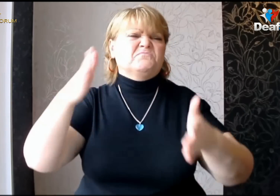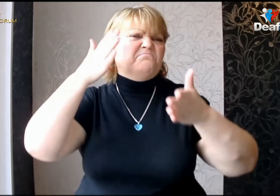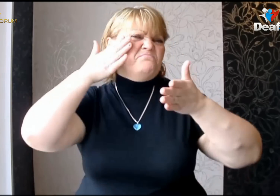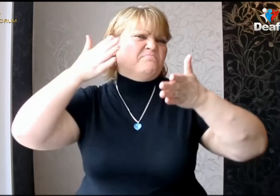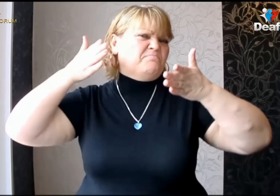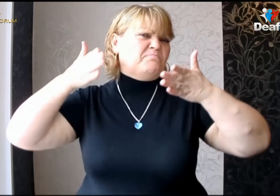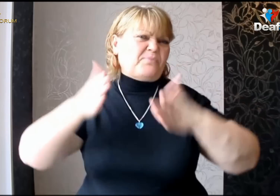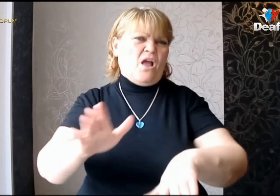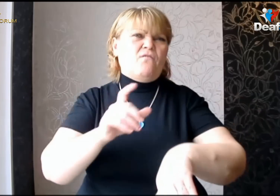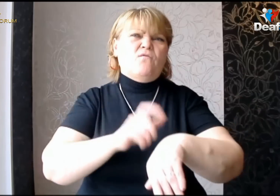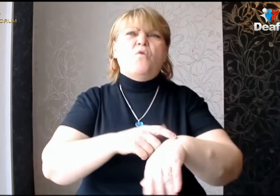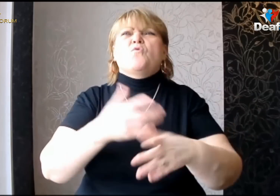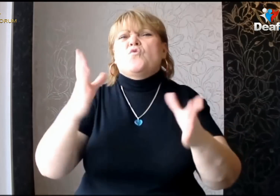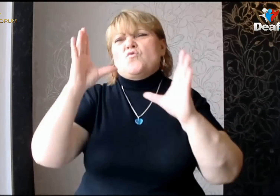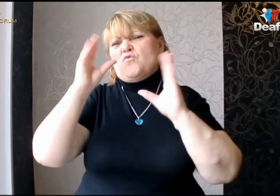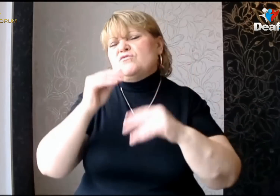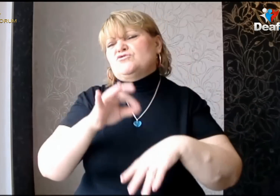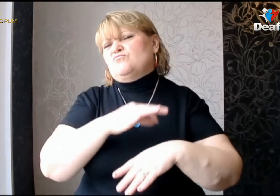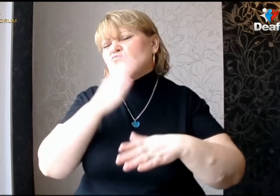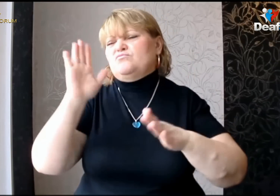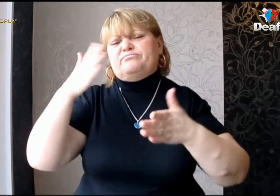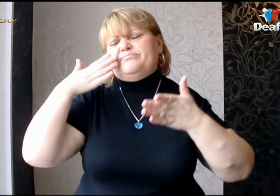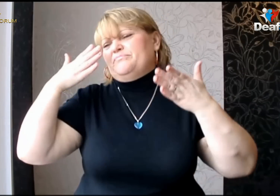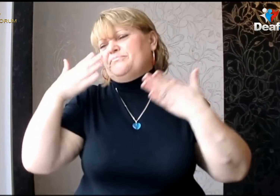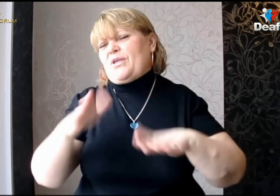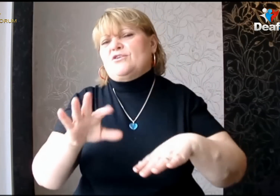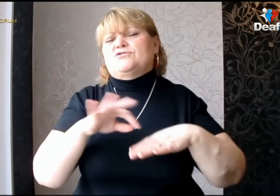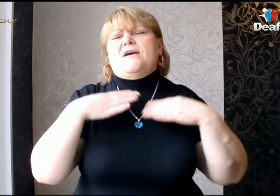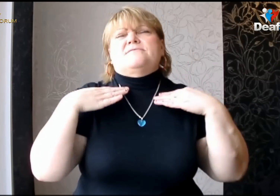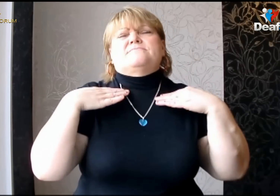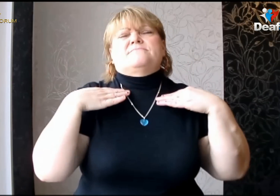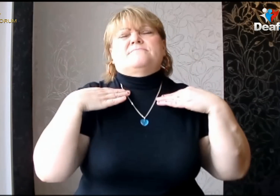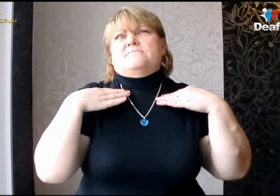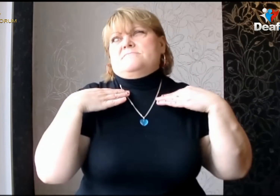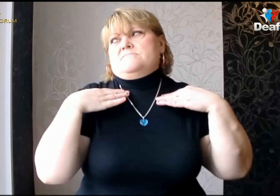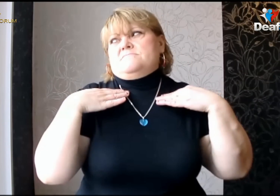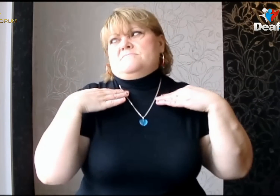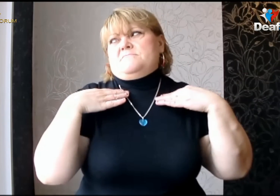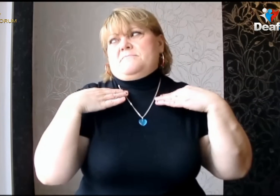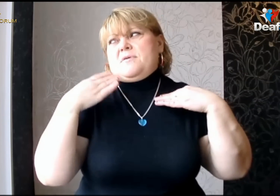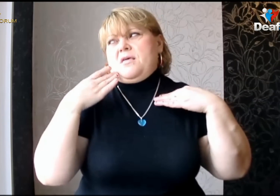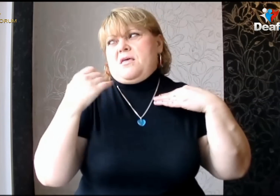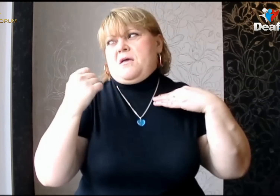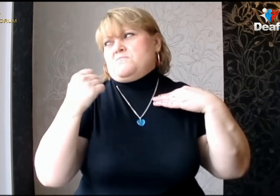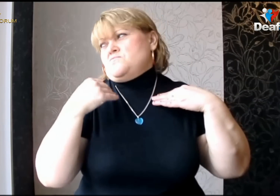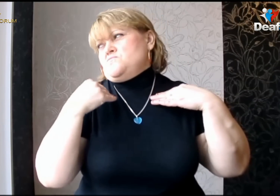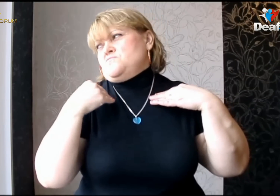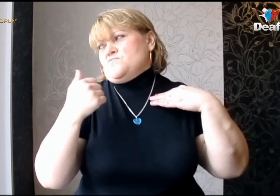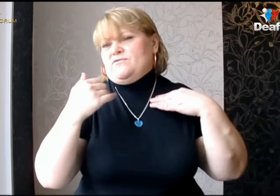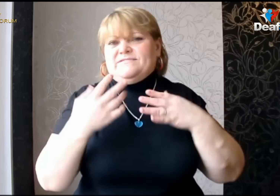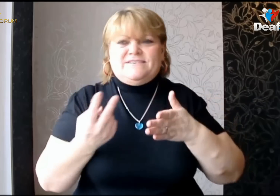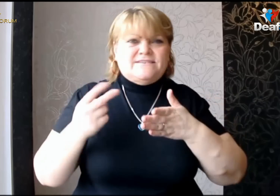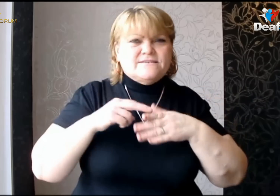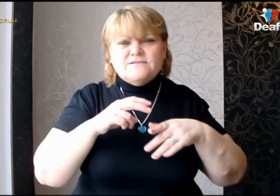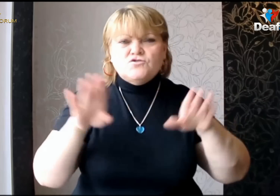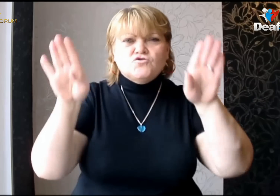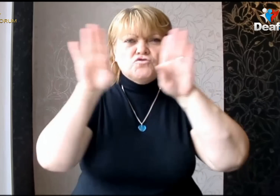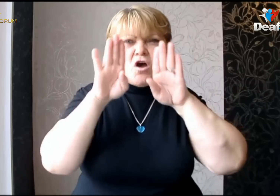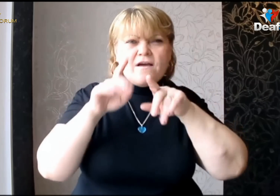now a story Who can deal with your body, live and die Romance of all assassination